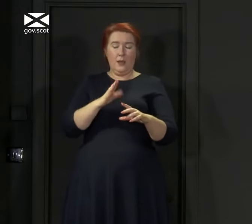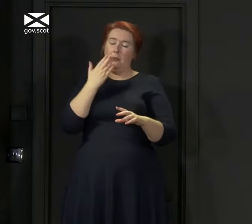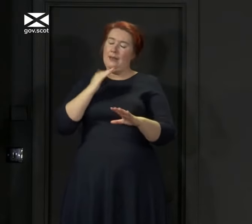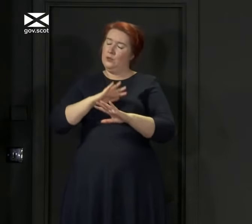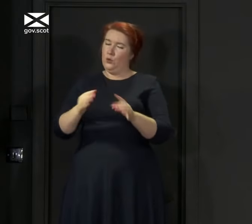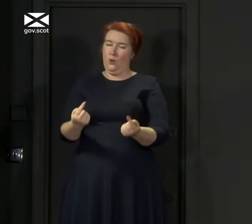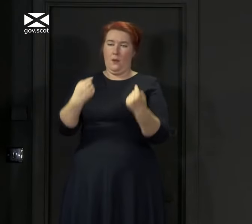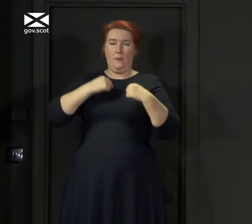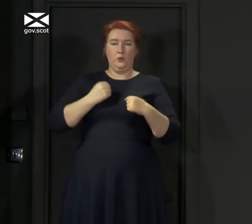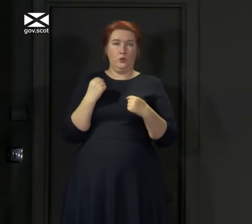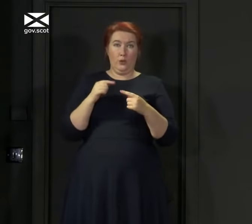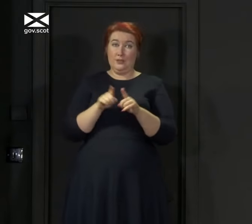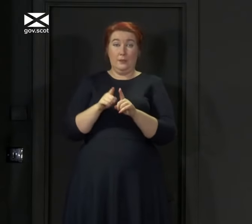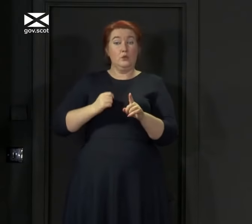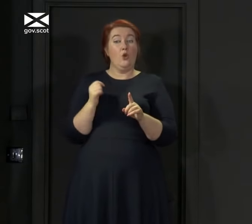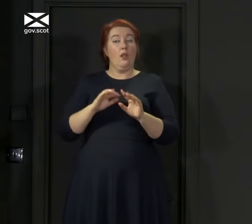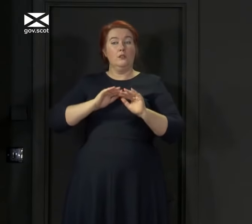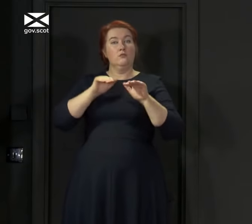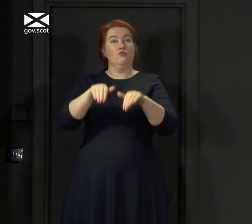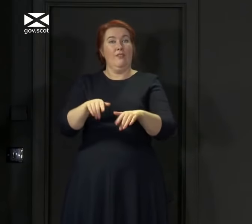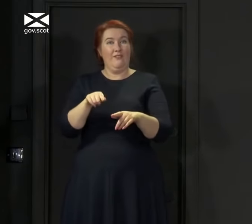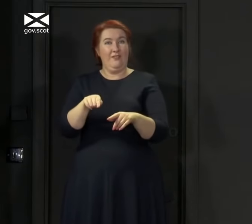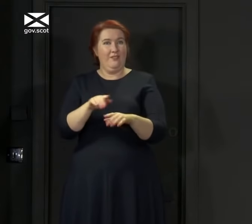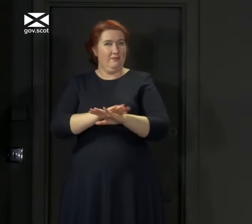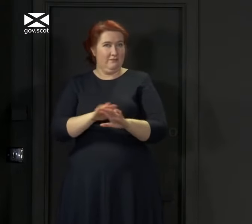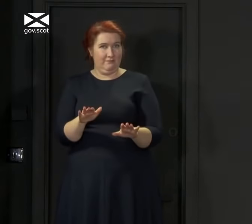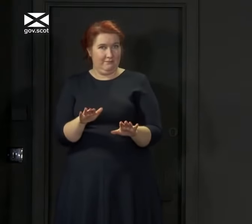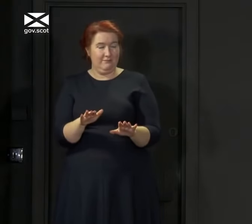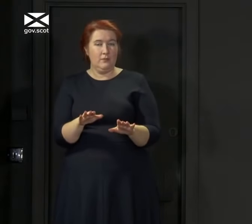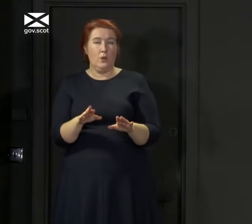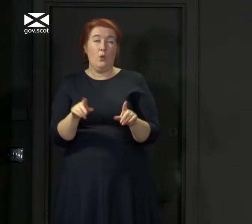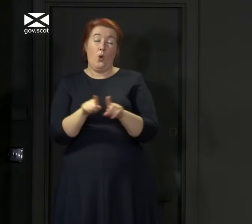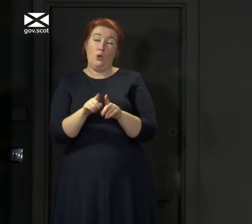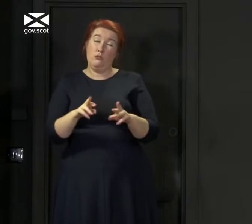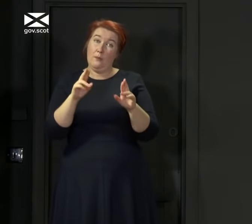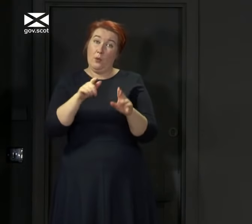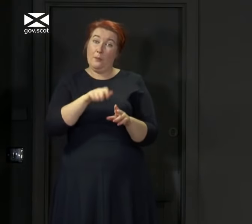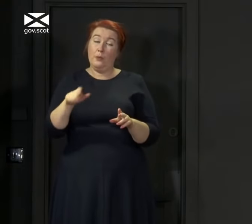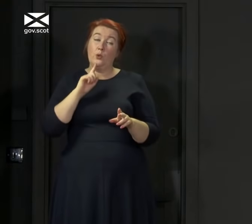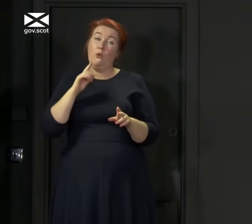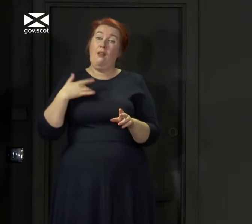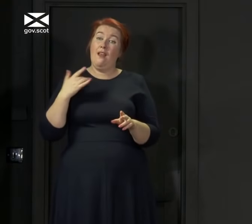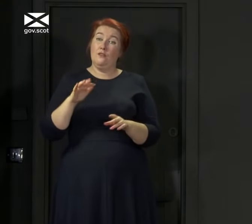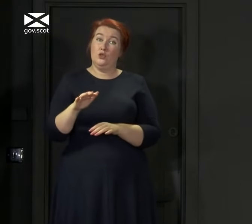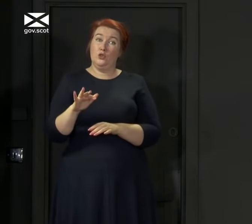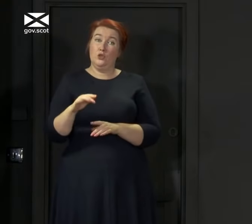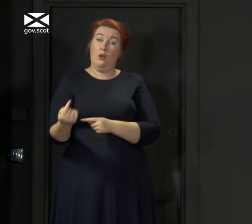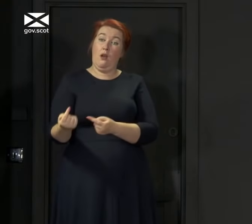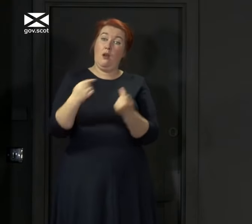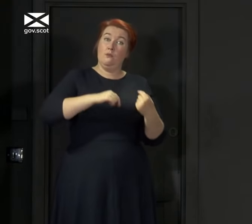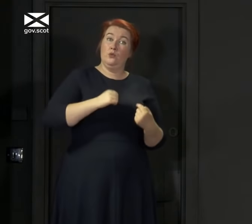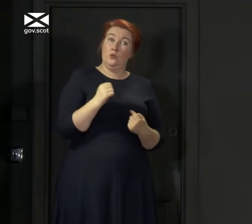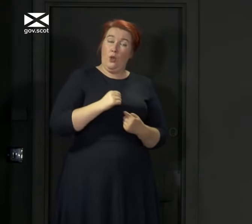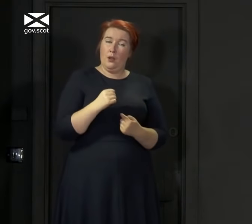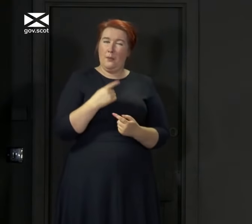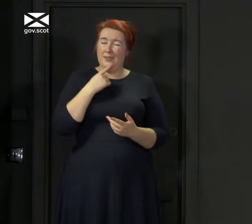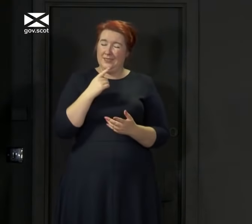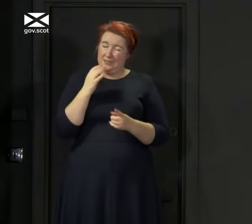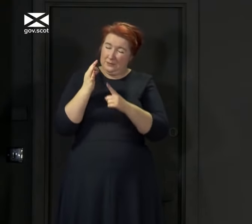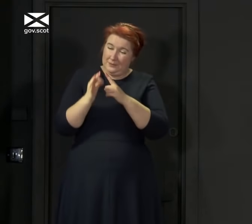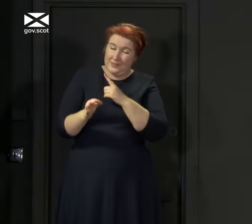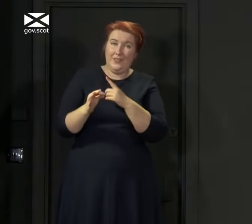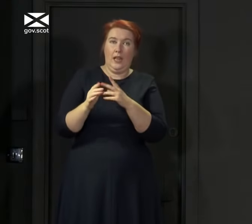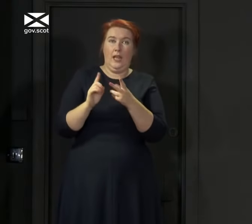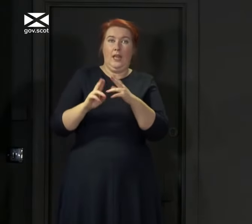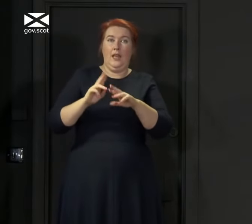versa. And asking people, well, I'm hoping people who live there won't travel to Scotland, but if any of them did, but particularly